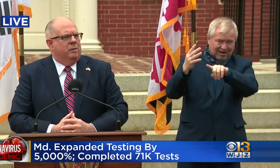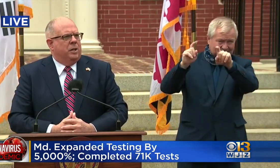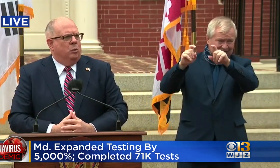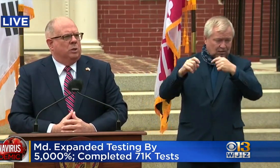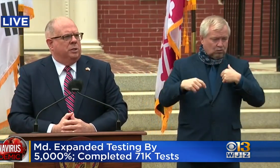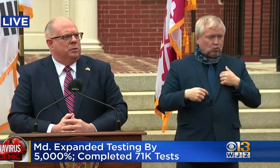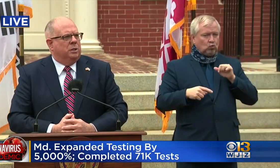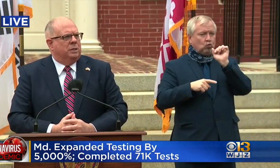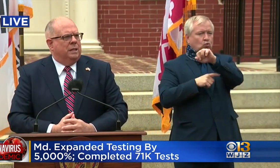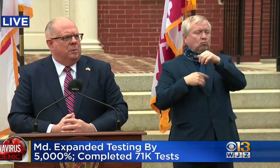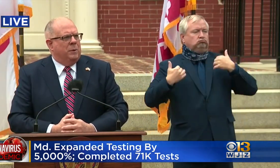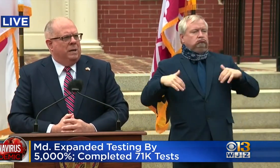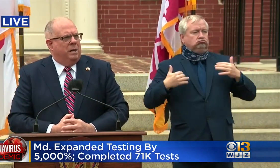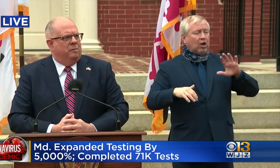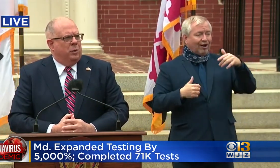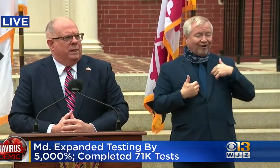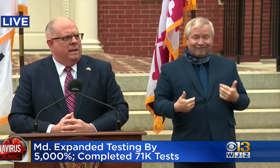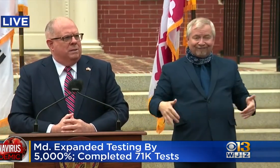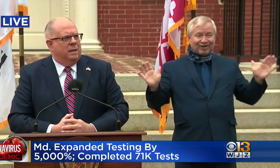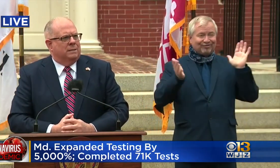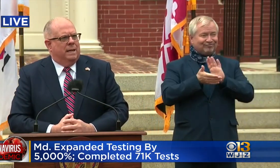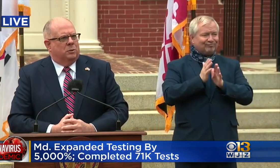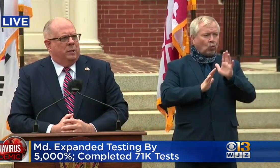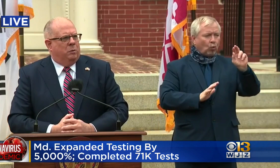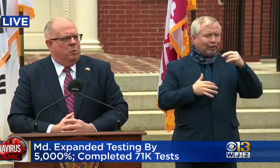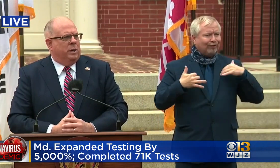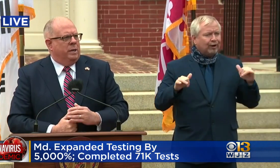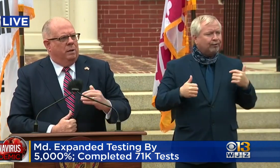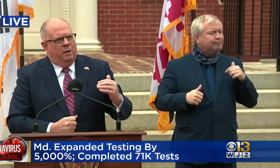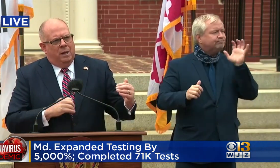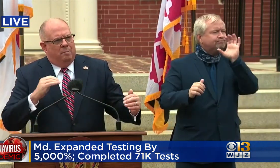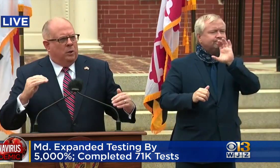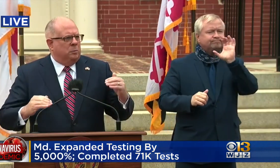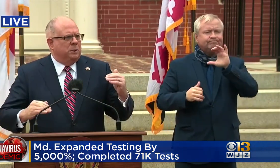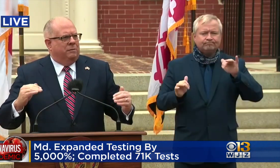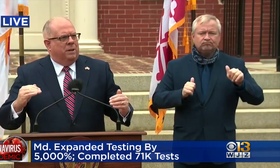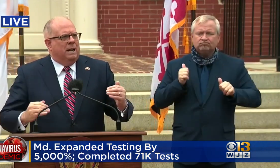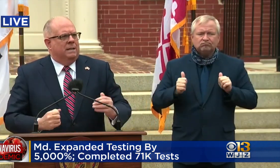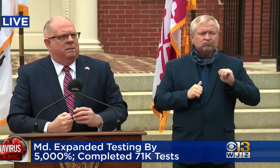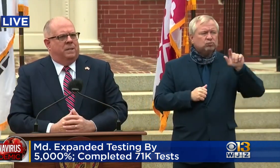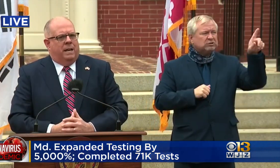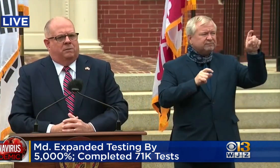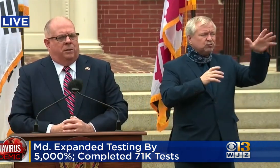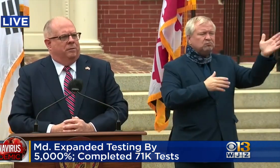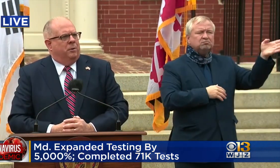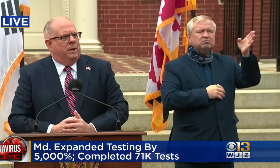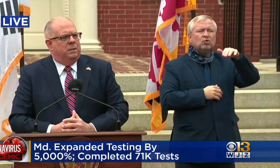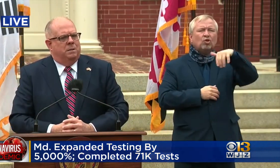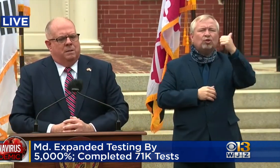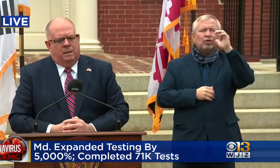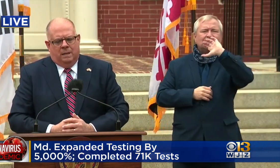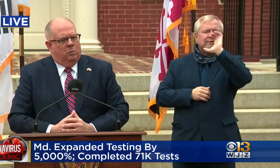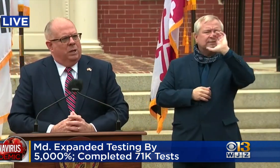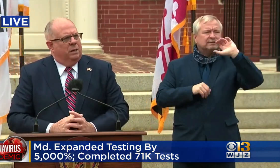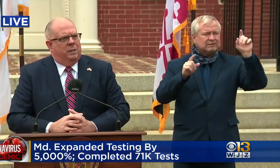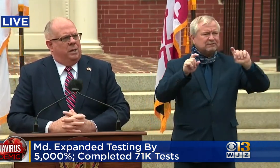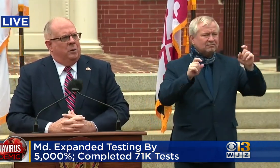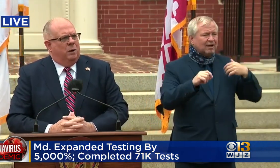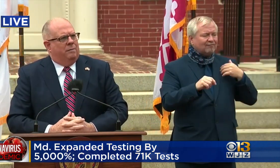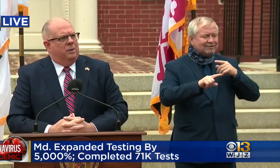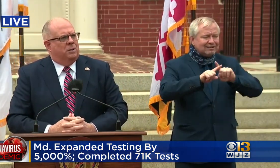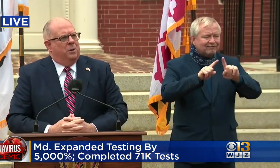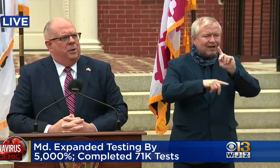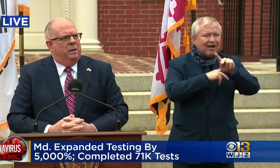not the end of it, though. We're still searching. I mean, we got another 40,000 tests last week. We're working on multiple different kinds of tests for different reasons. And we're going to